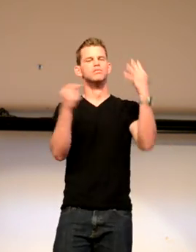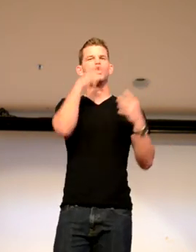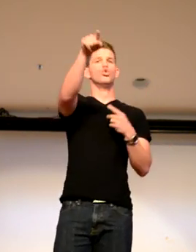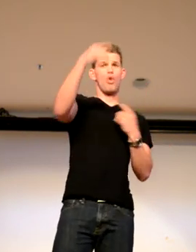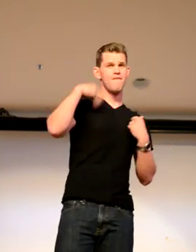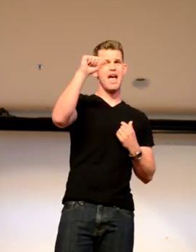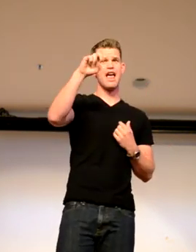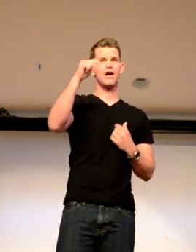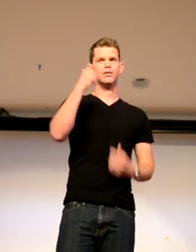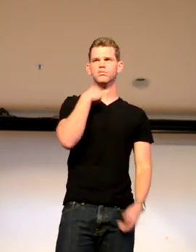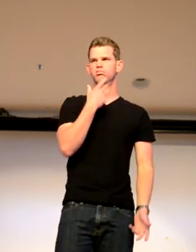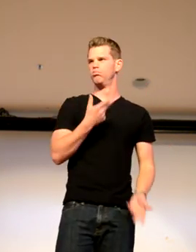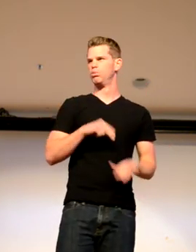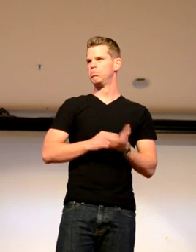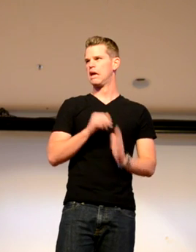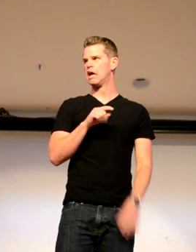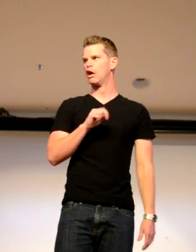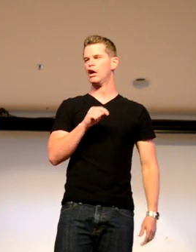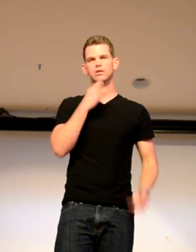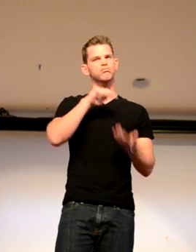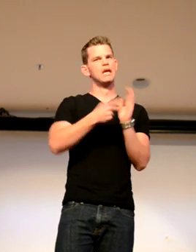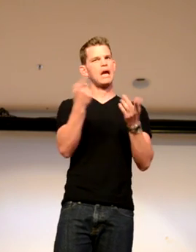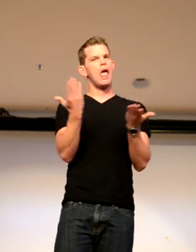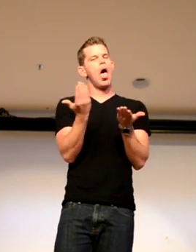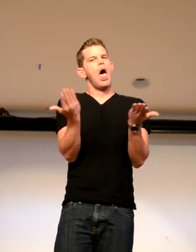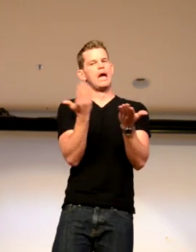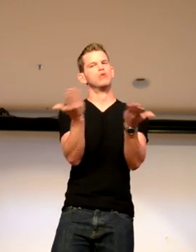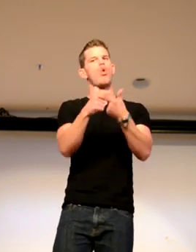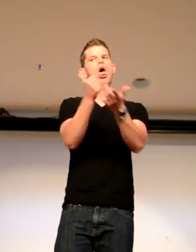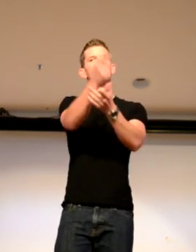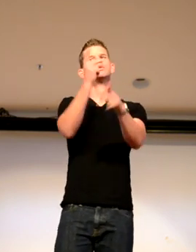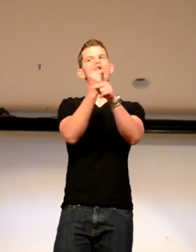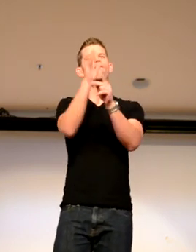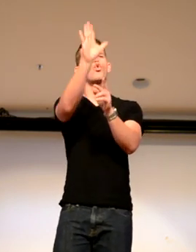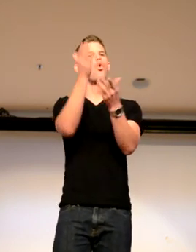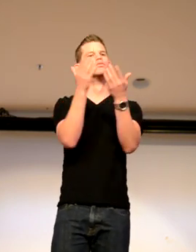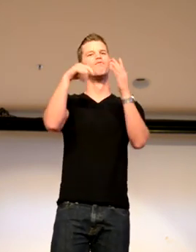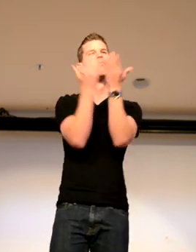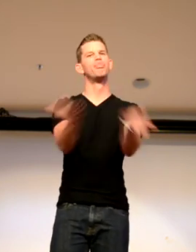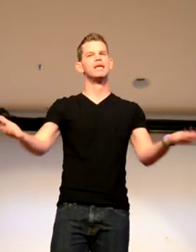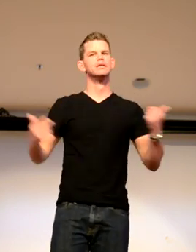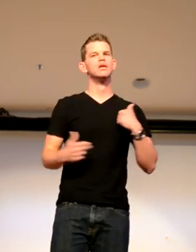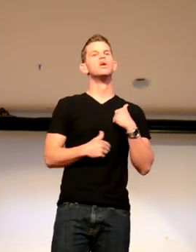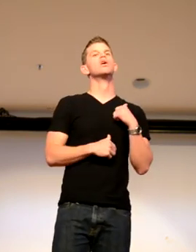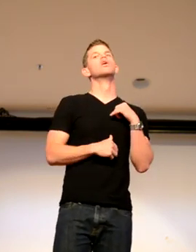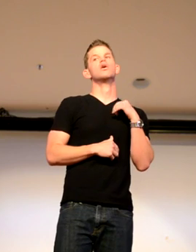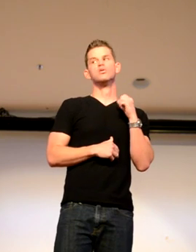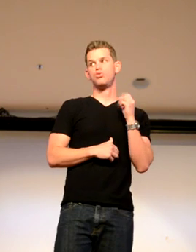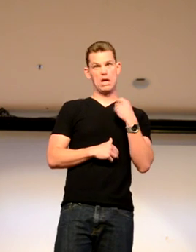the roles and everything. And I said, what does it mean, agent? He's here to help you to take care of your, you know, your film stuff.